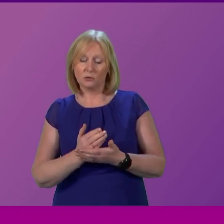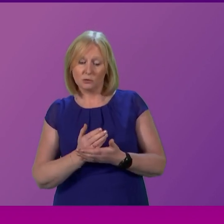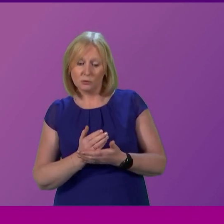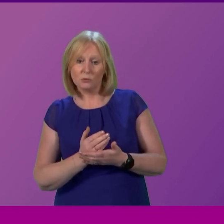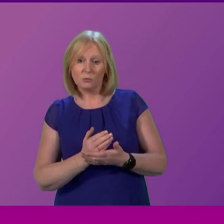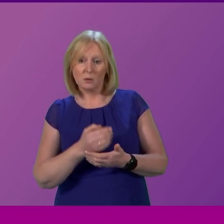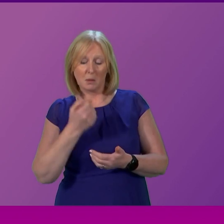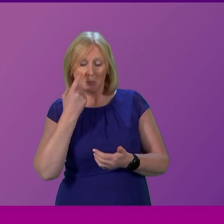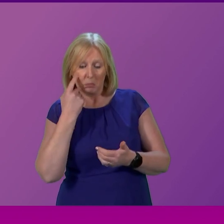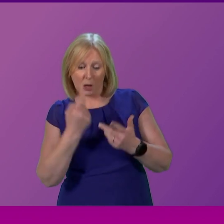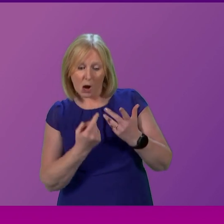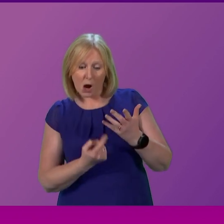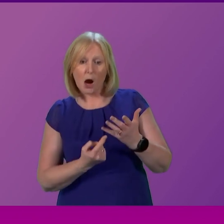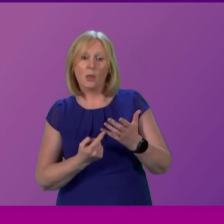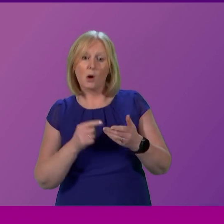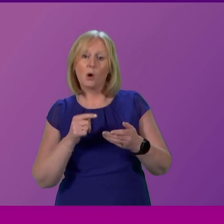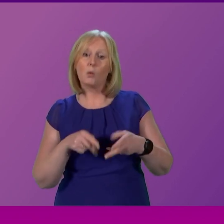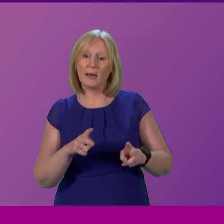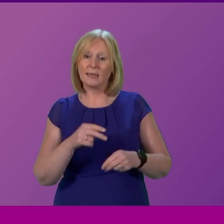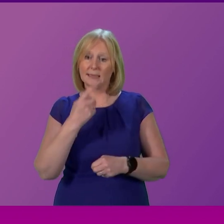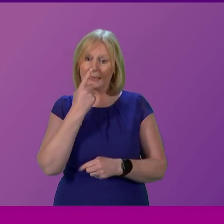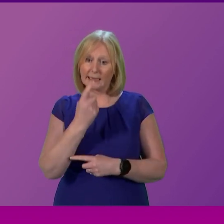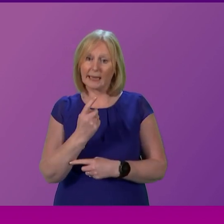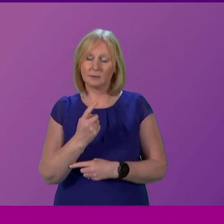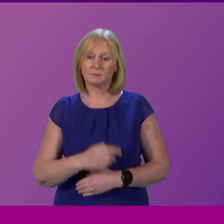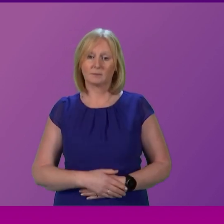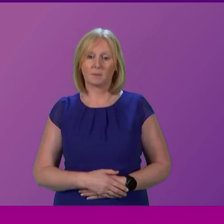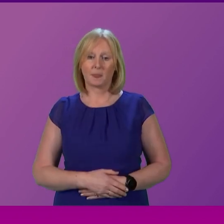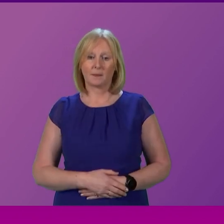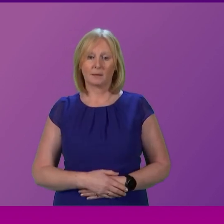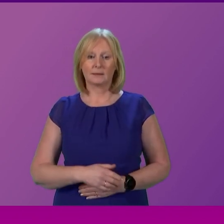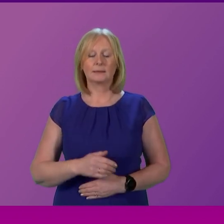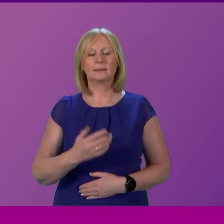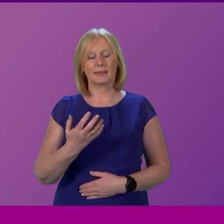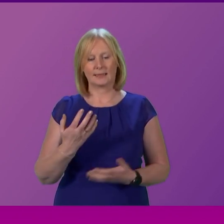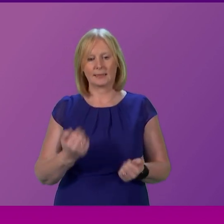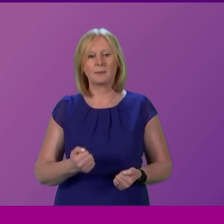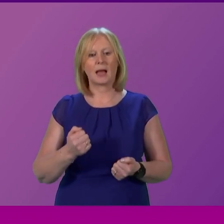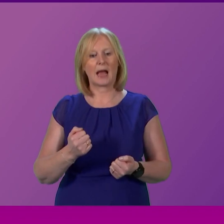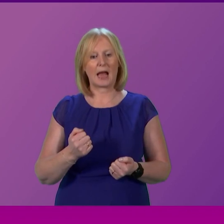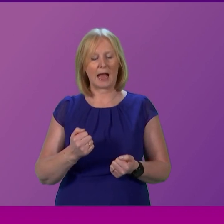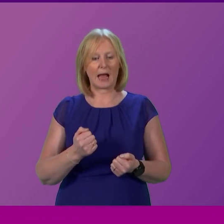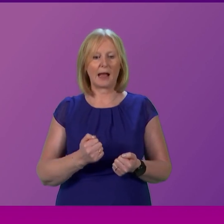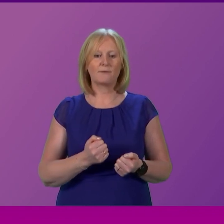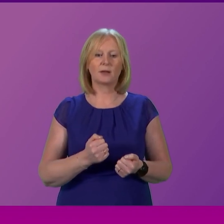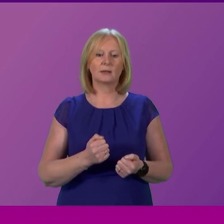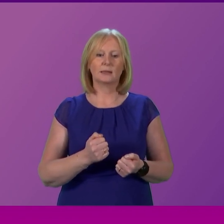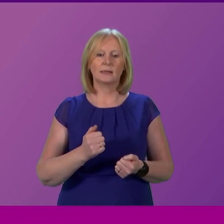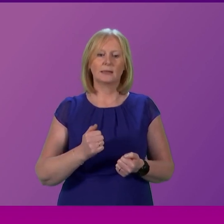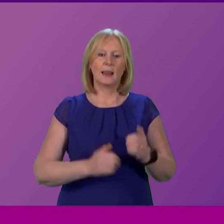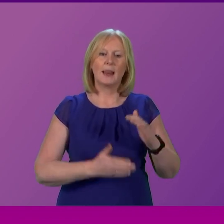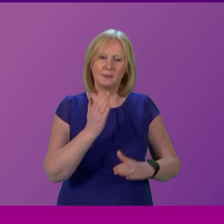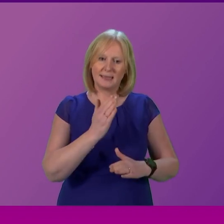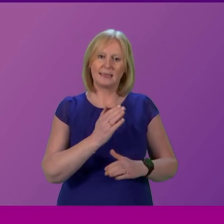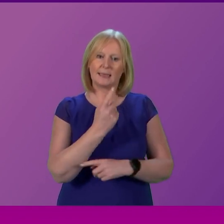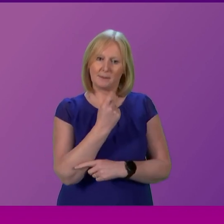that can be created you know accepting that there's limited capacity within acute sites but is there any additional space that can be